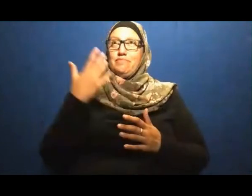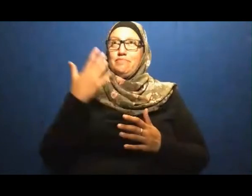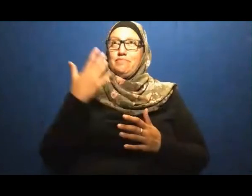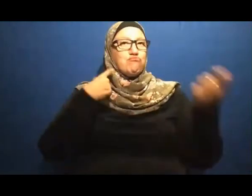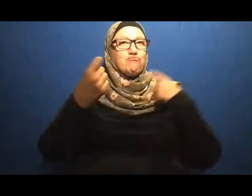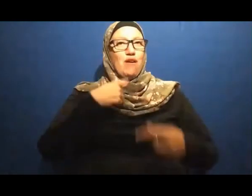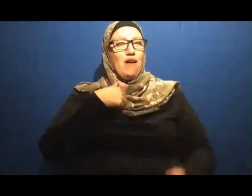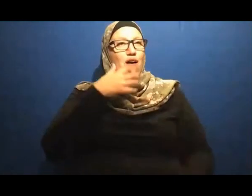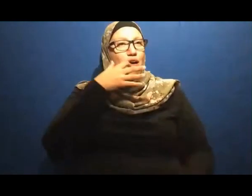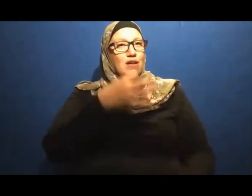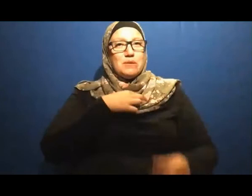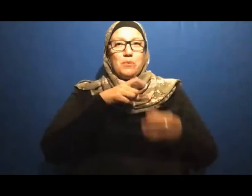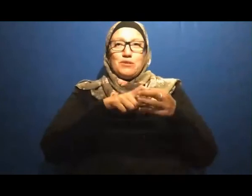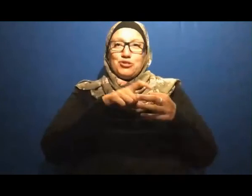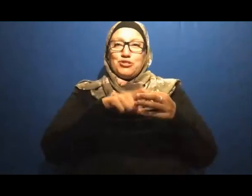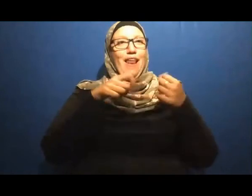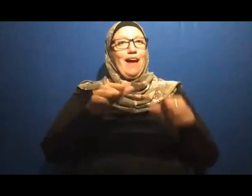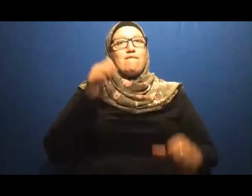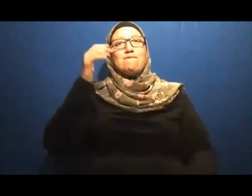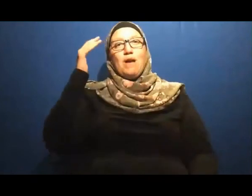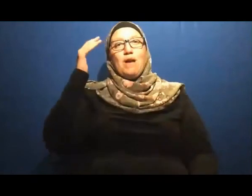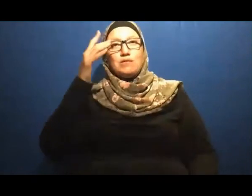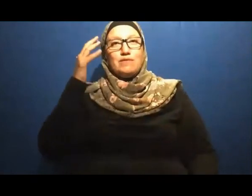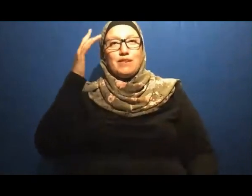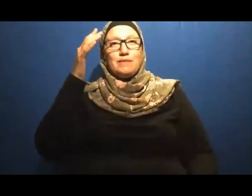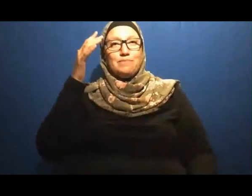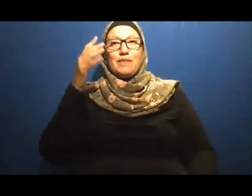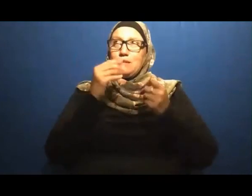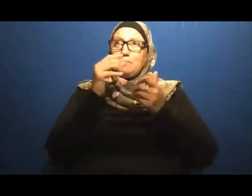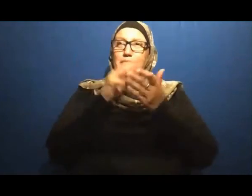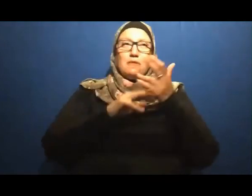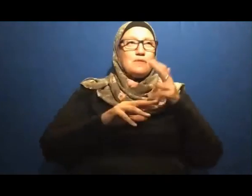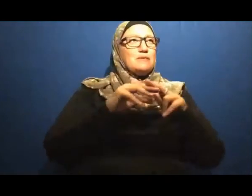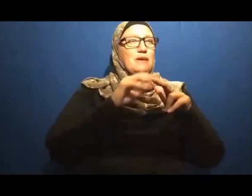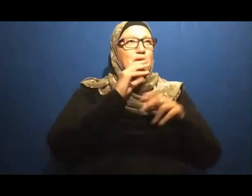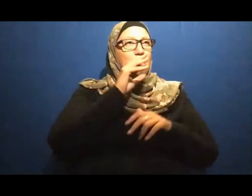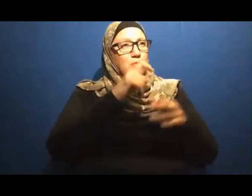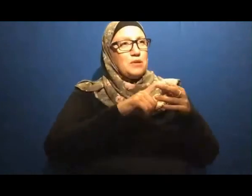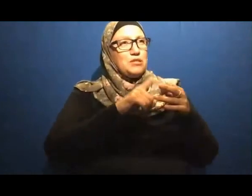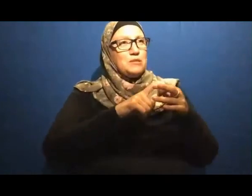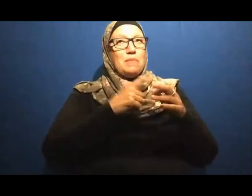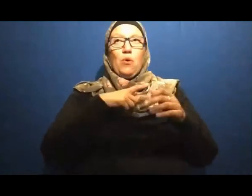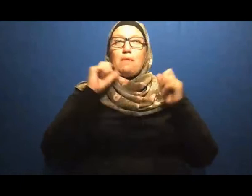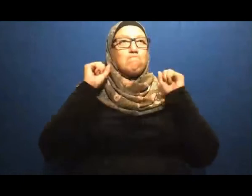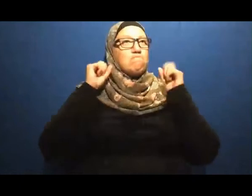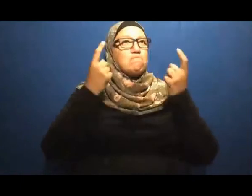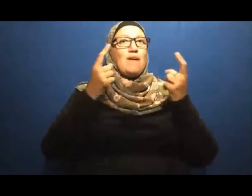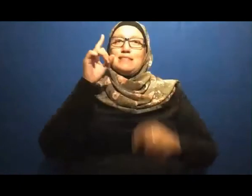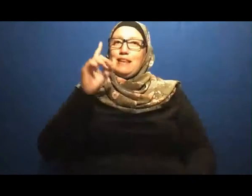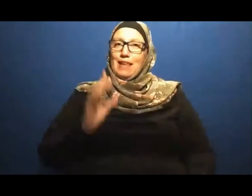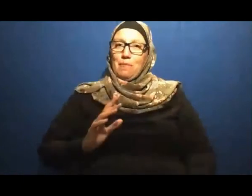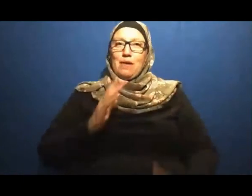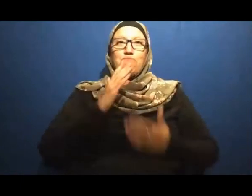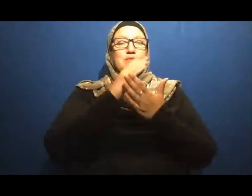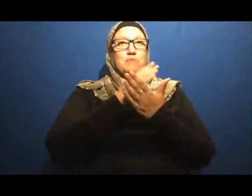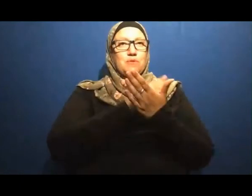perhaps as a result of misunderstanding Of some of the Islamic principles The question is the following Even last night, even